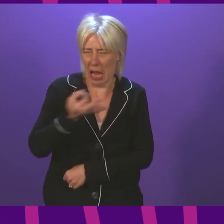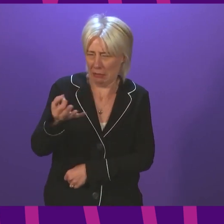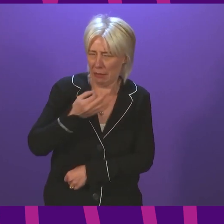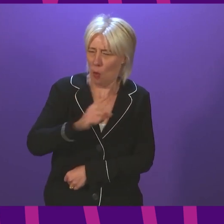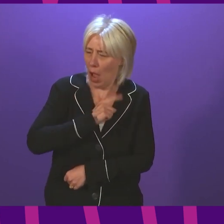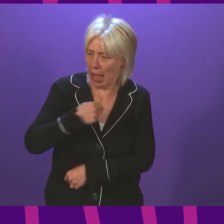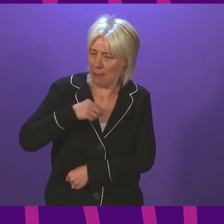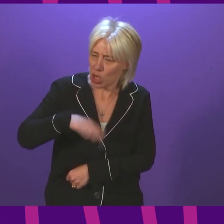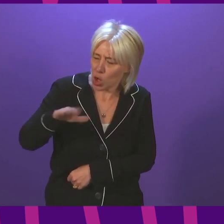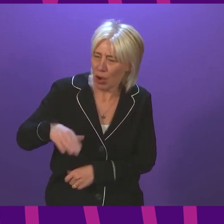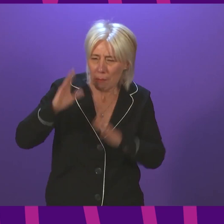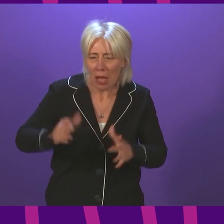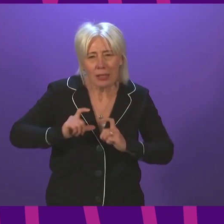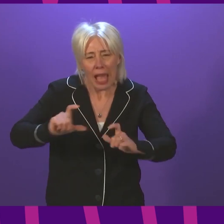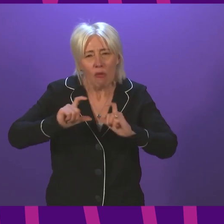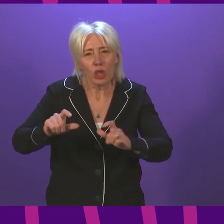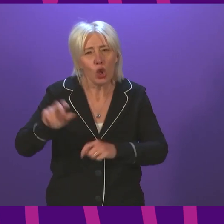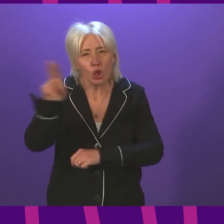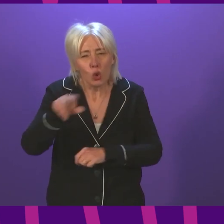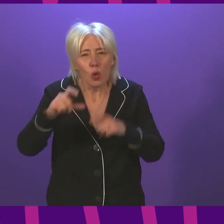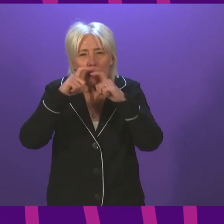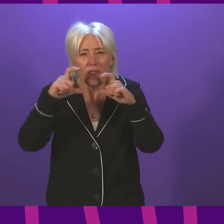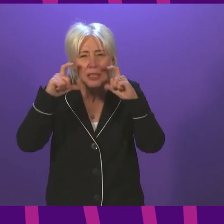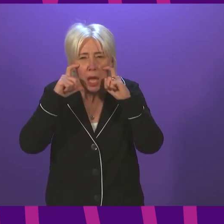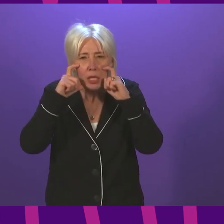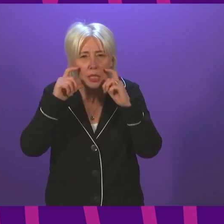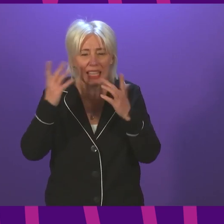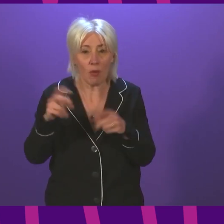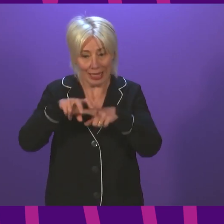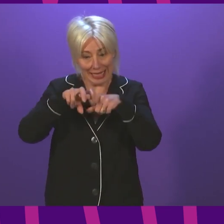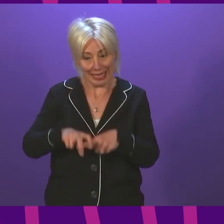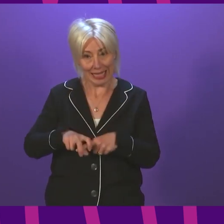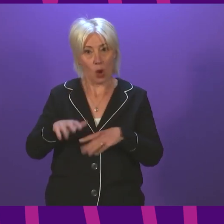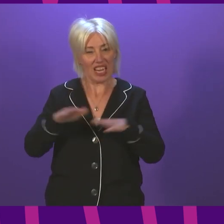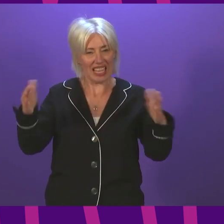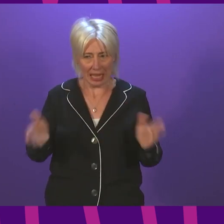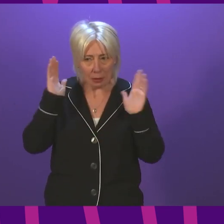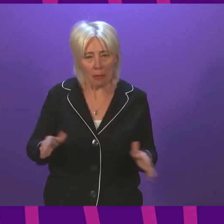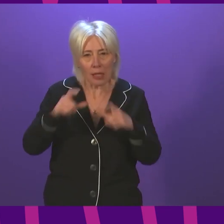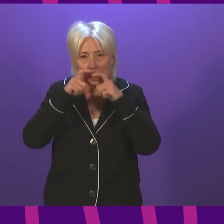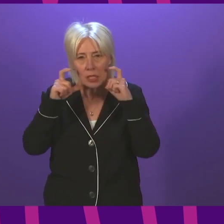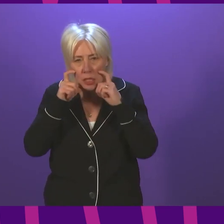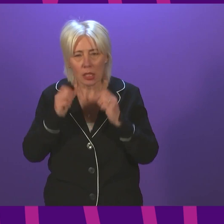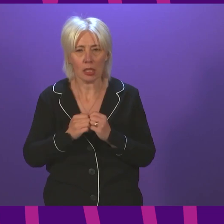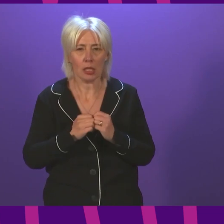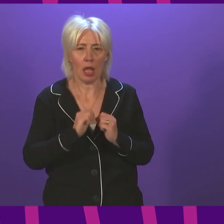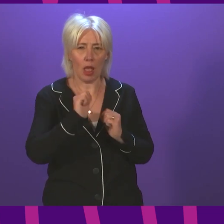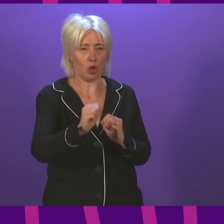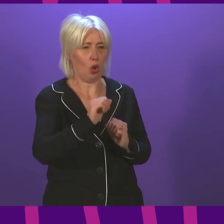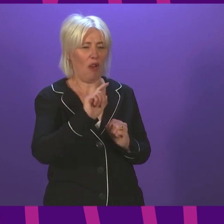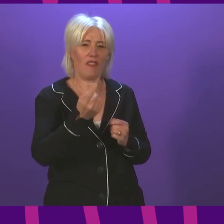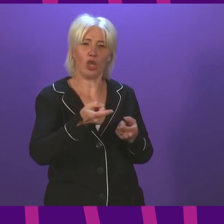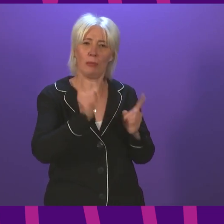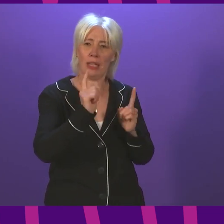their children have to continue wearing face masks in schools even when seated at desks when they saw the First Minister and many of her